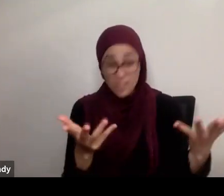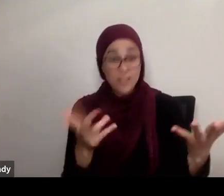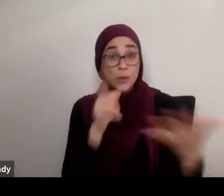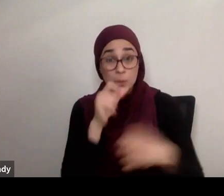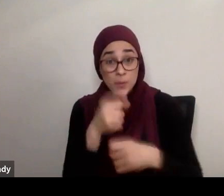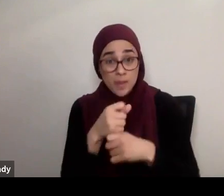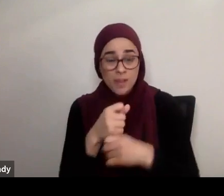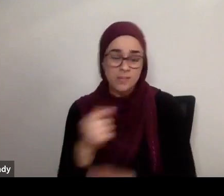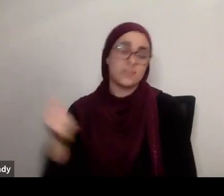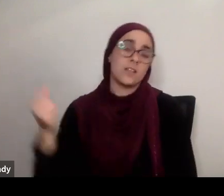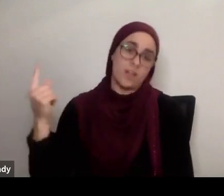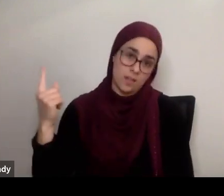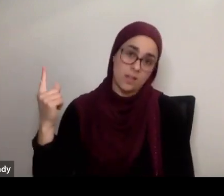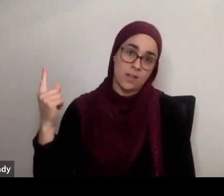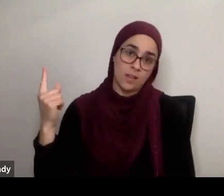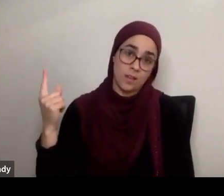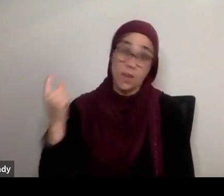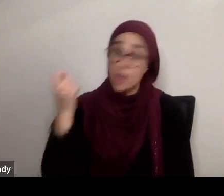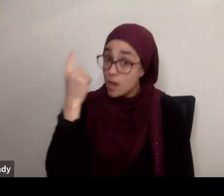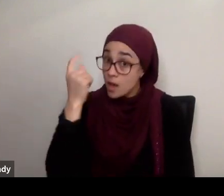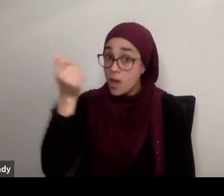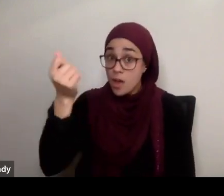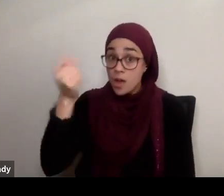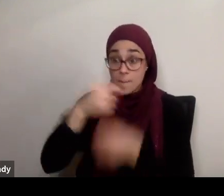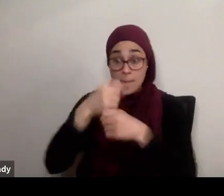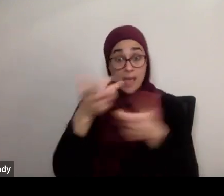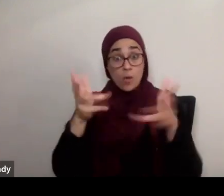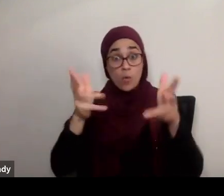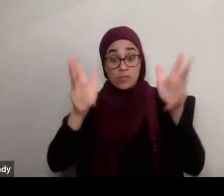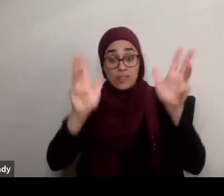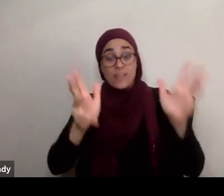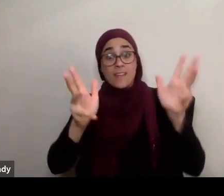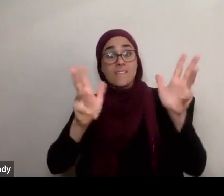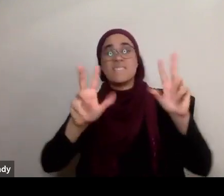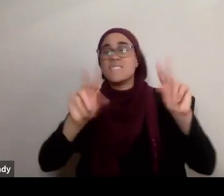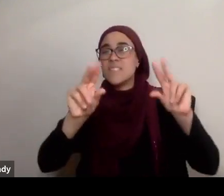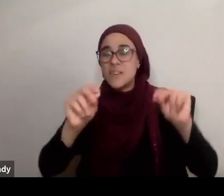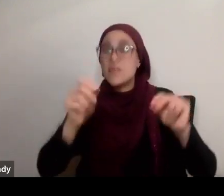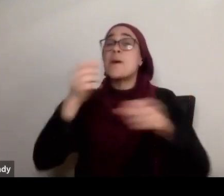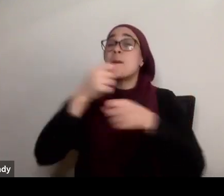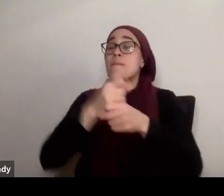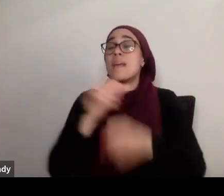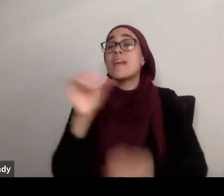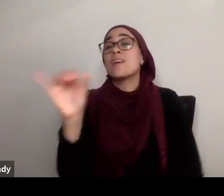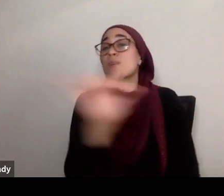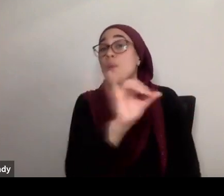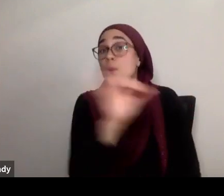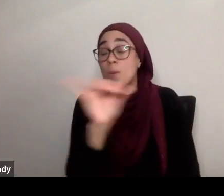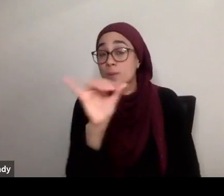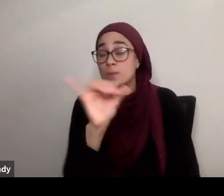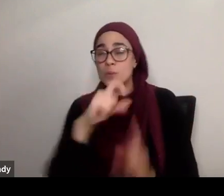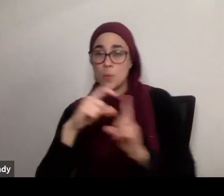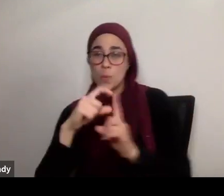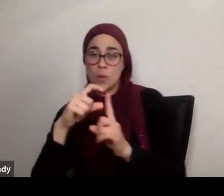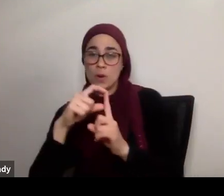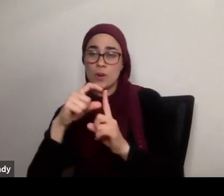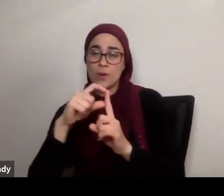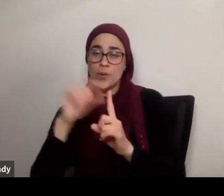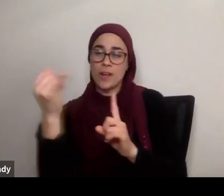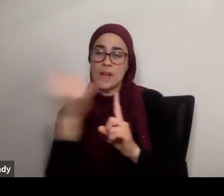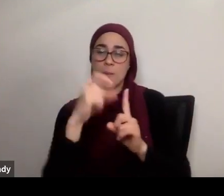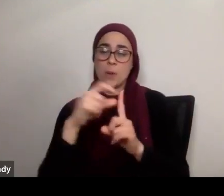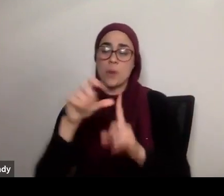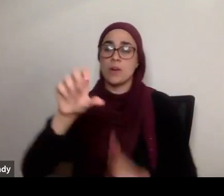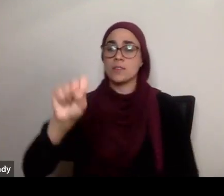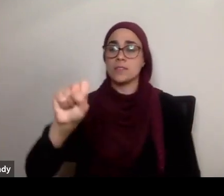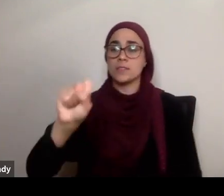'anaHu Wa Ta-A'la. But He doesn't just create fasawwa. Sawwa linguistically is associated with basically to make things equal,